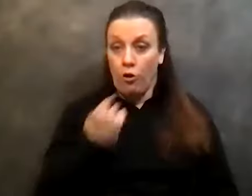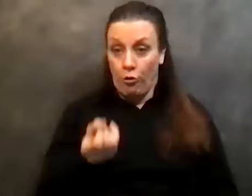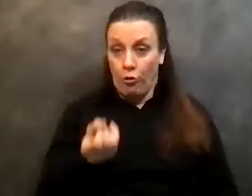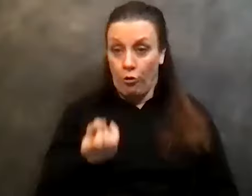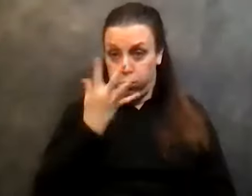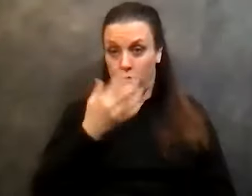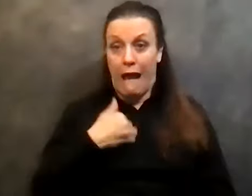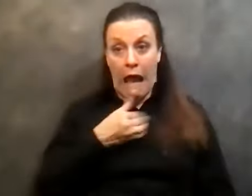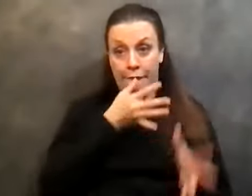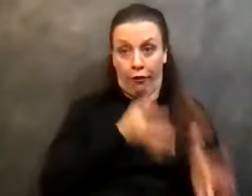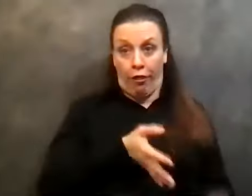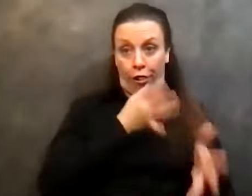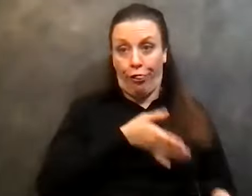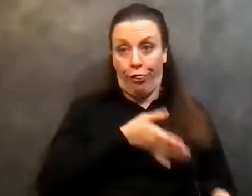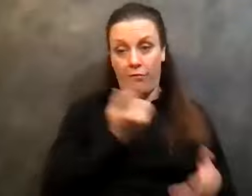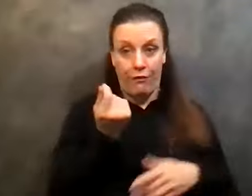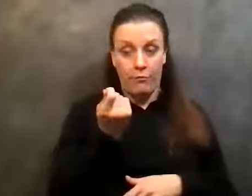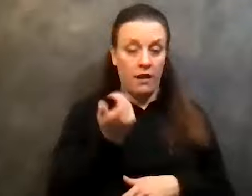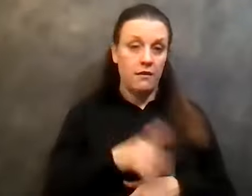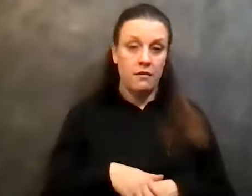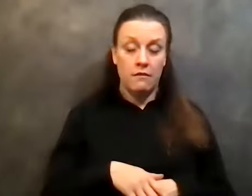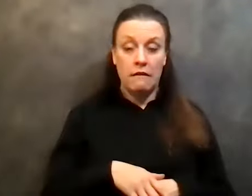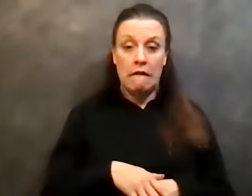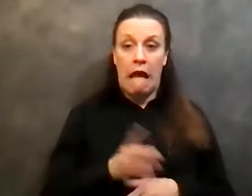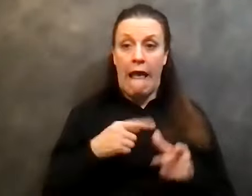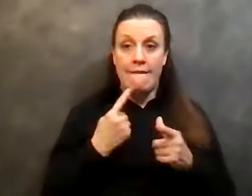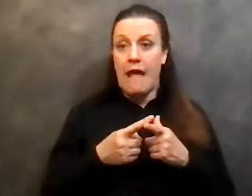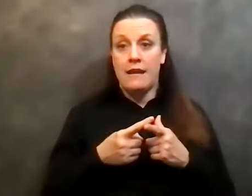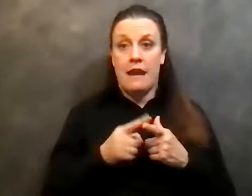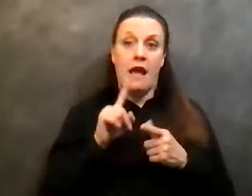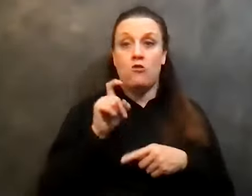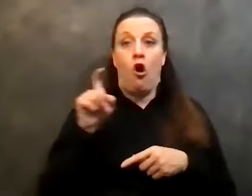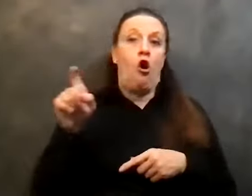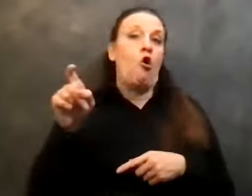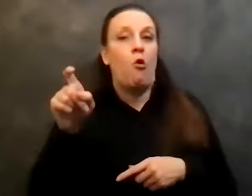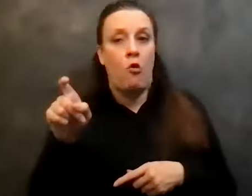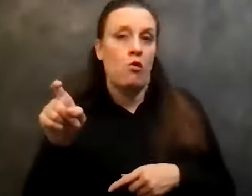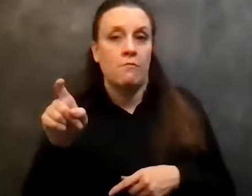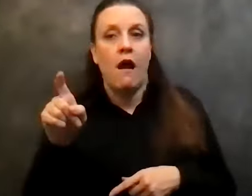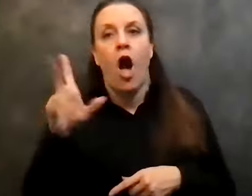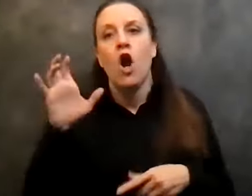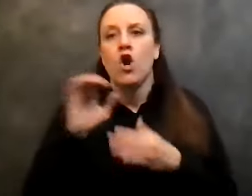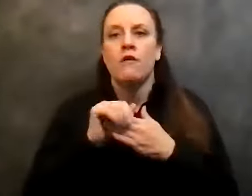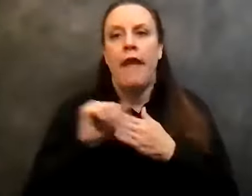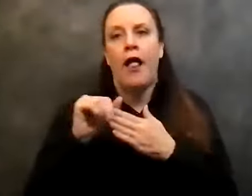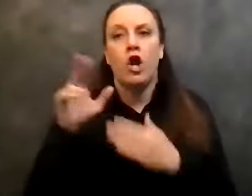vomiting calisthenics, you know, I call I go out to my $100 car if I have one if